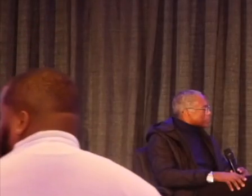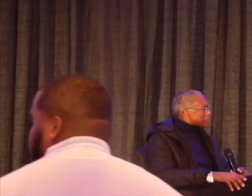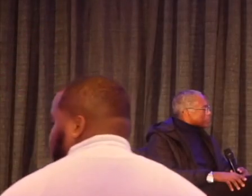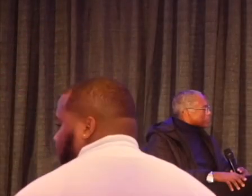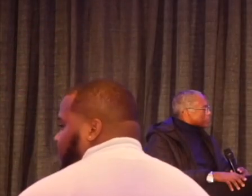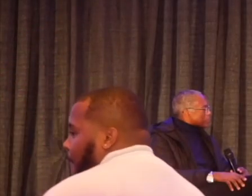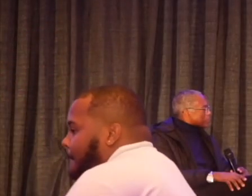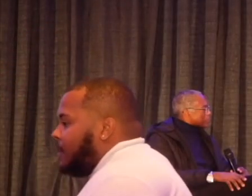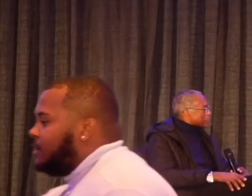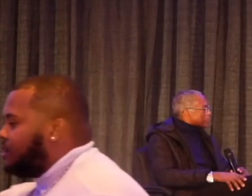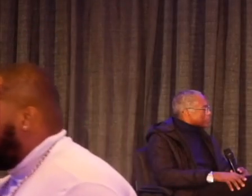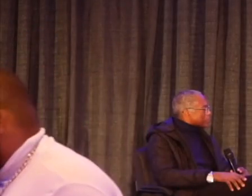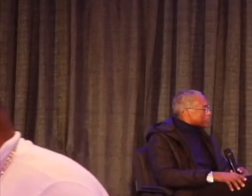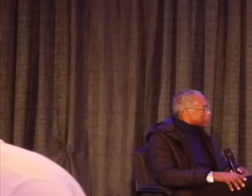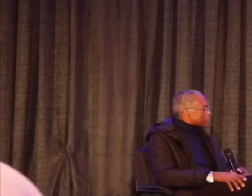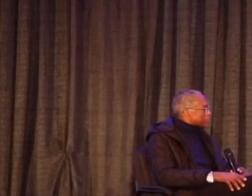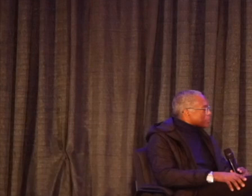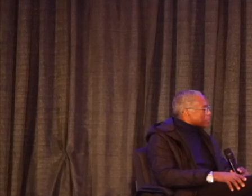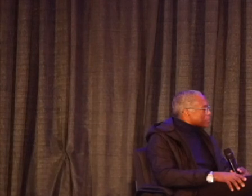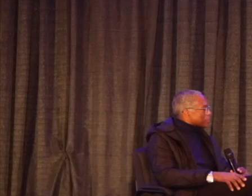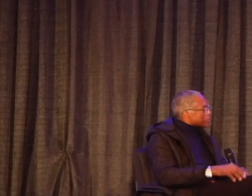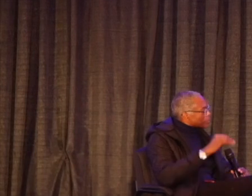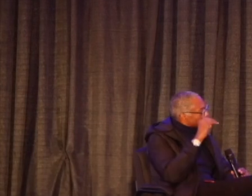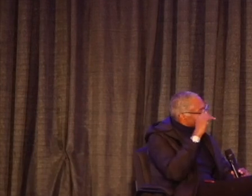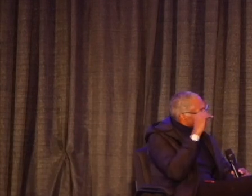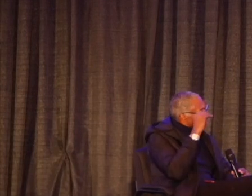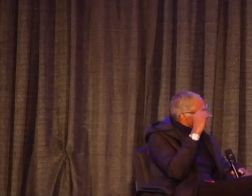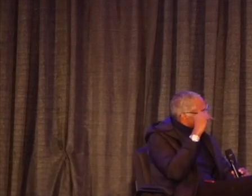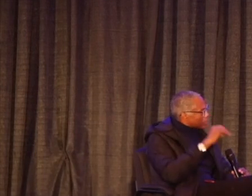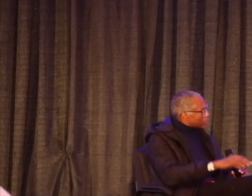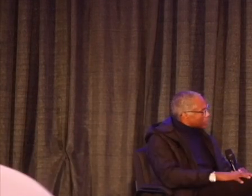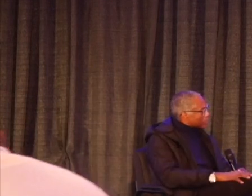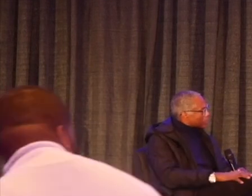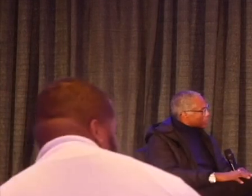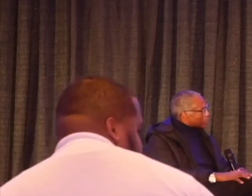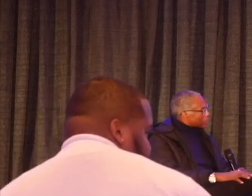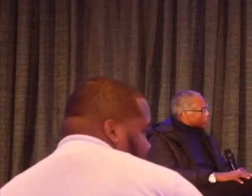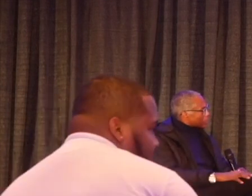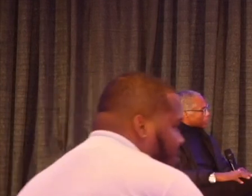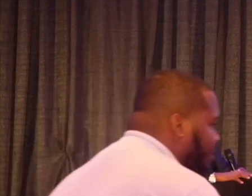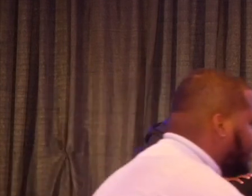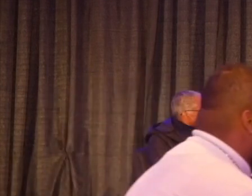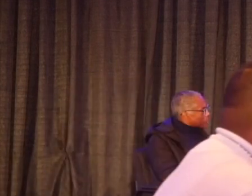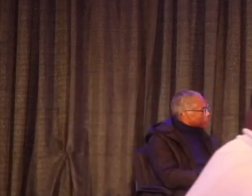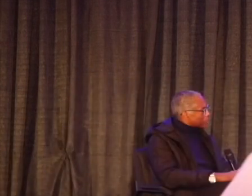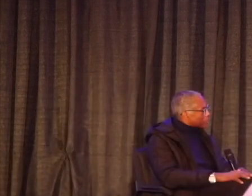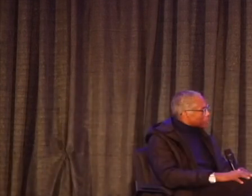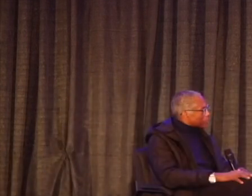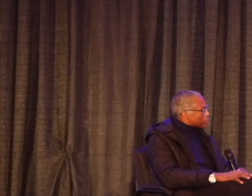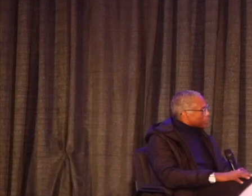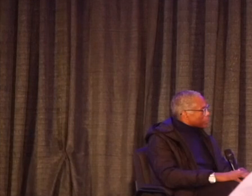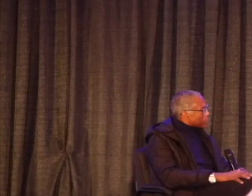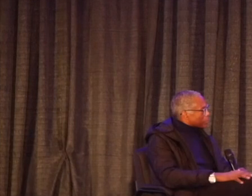I do see, you know, as an institution builder, as someone who creates art,